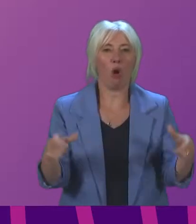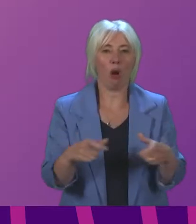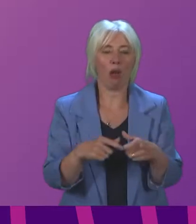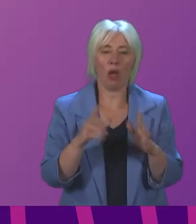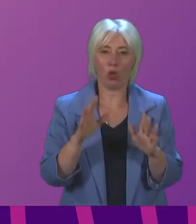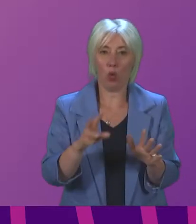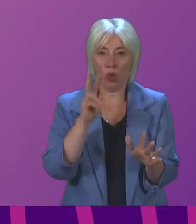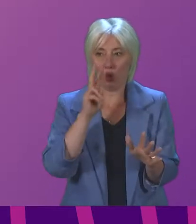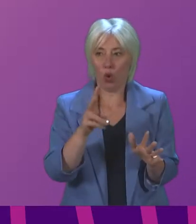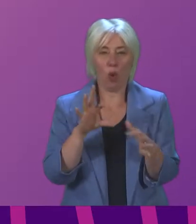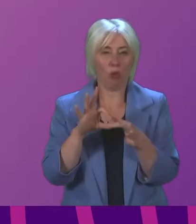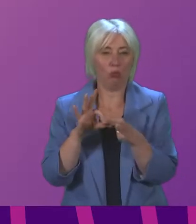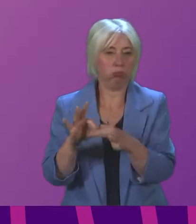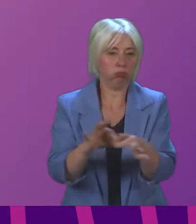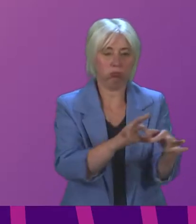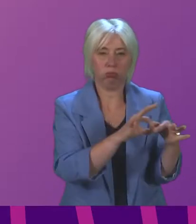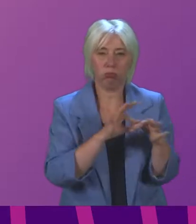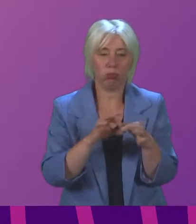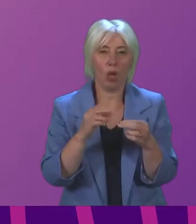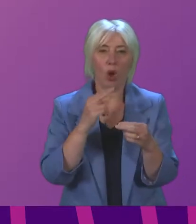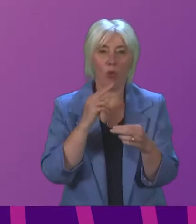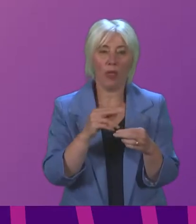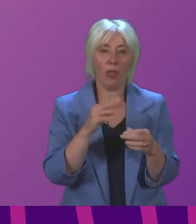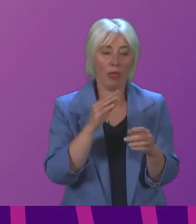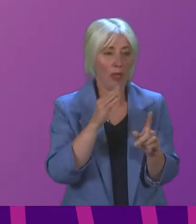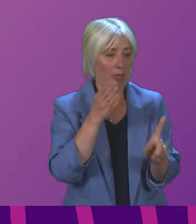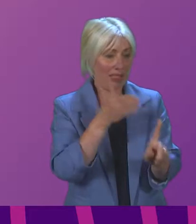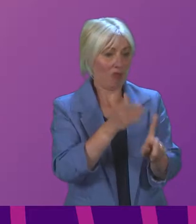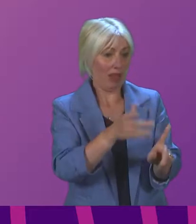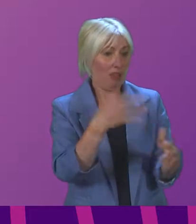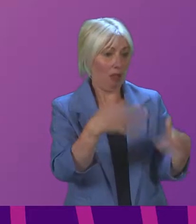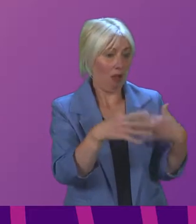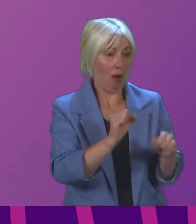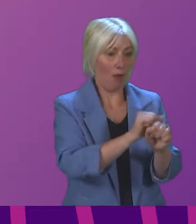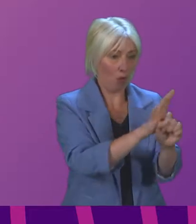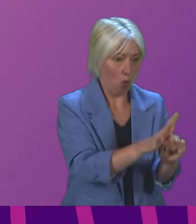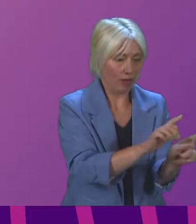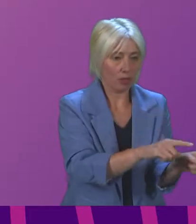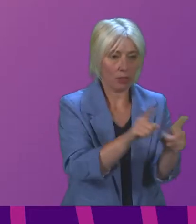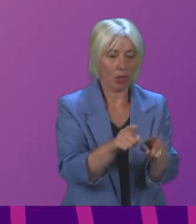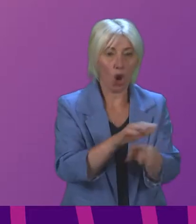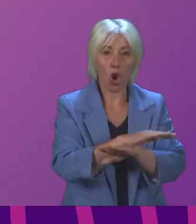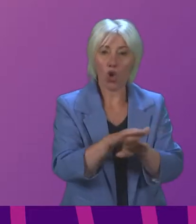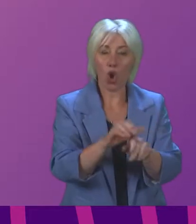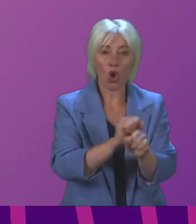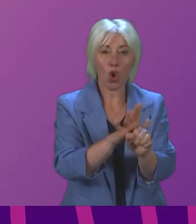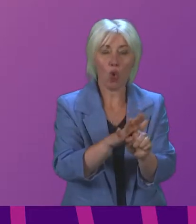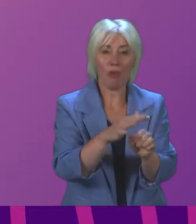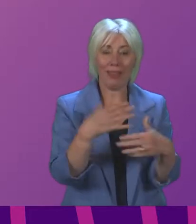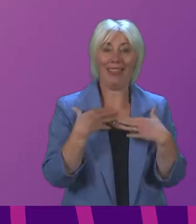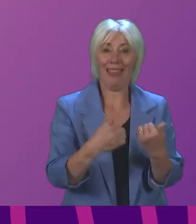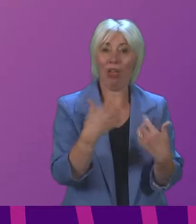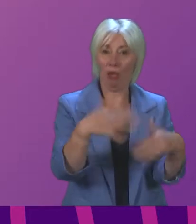relationship that exists between the direct health harm of COVID the non-COVID health harms in our society